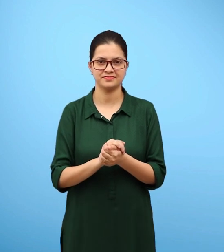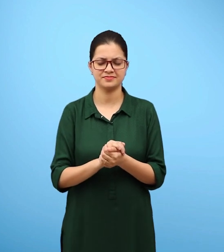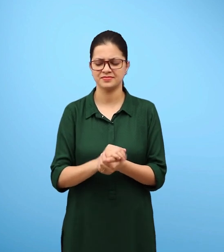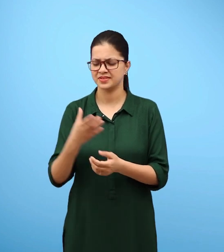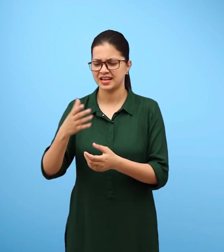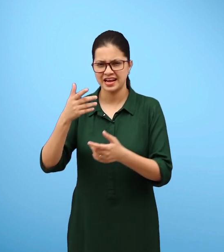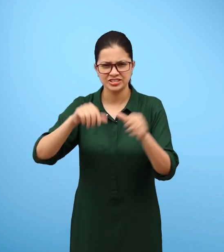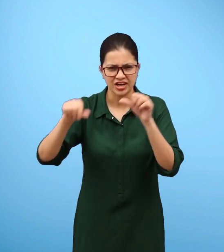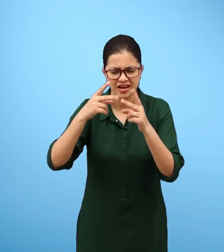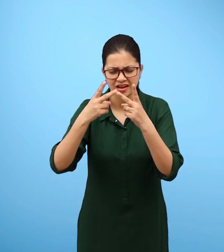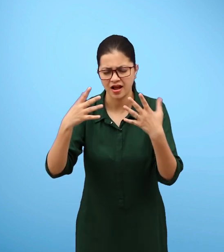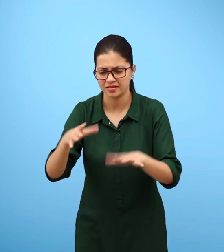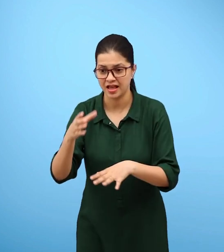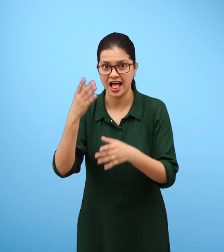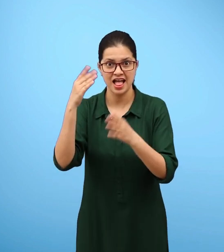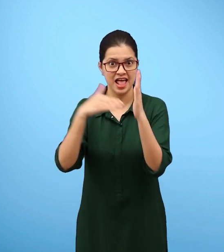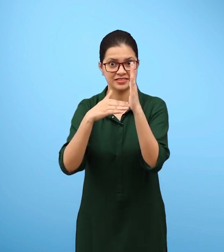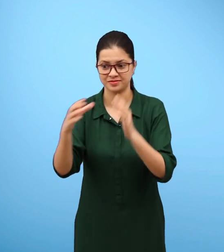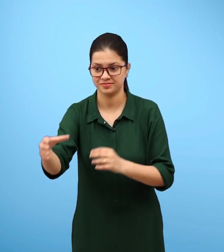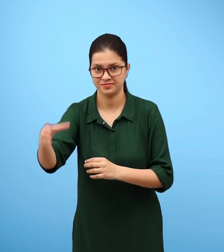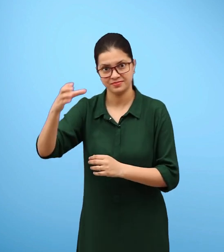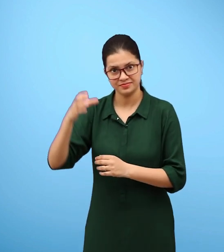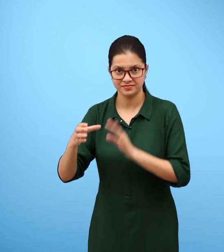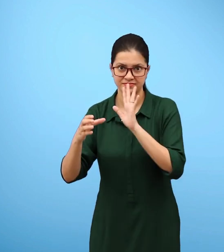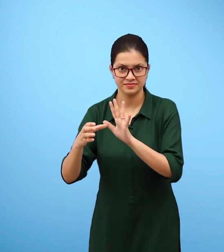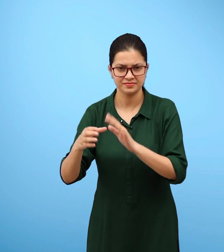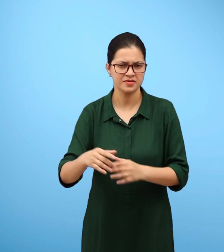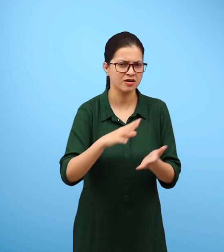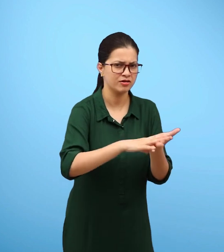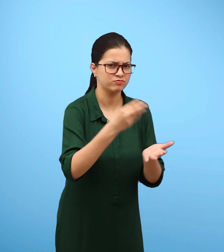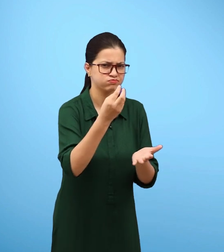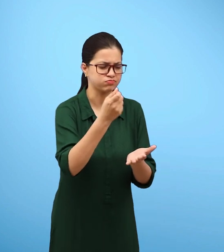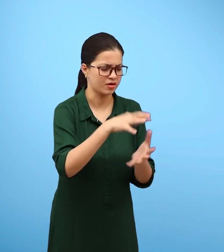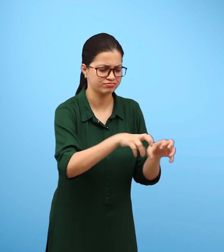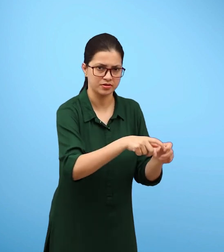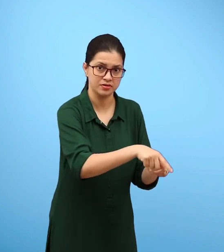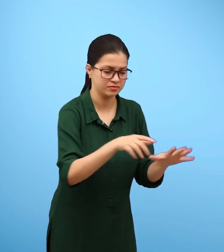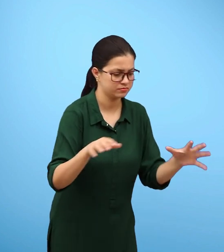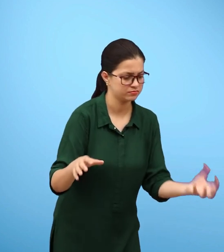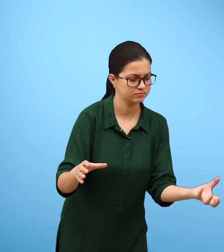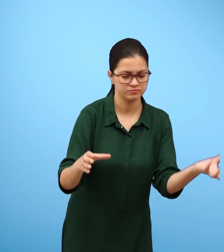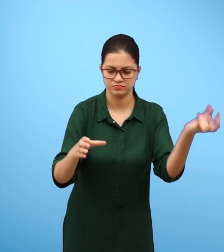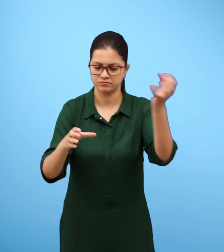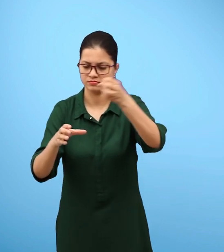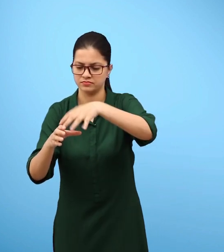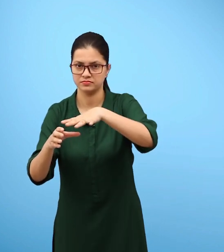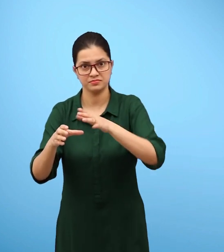Take a lump of dry soil in a beaker or a glass, add water to it and note what happens.